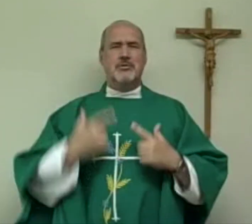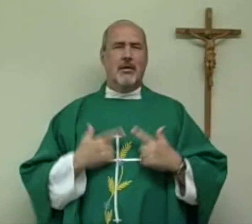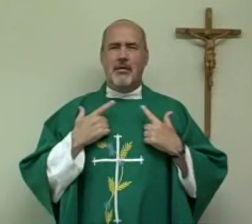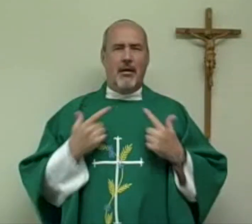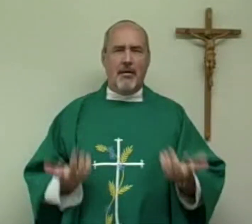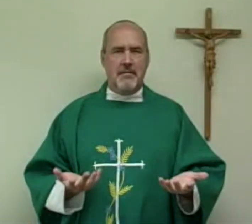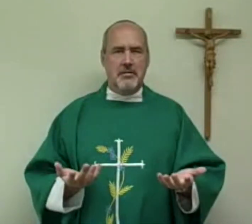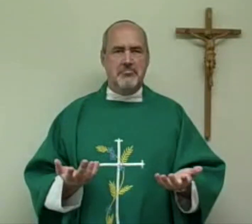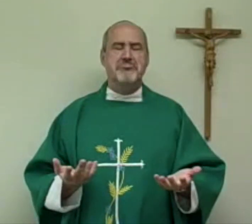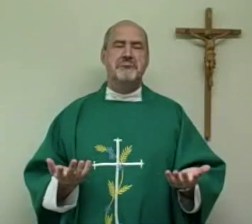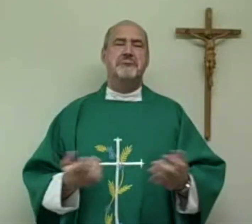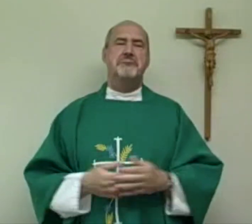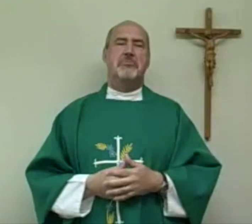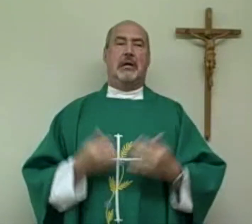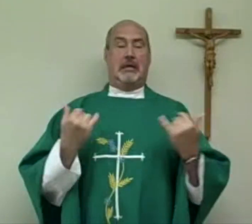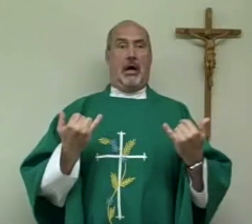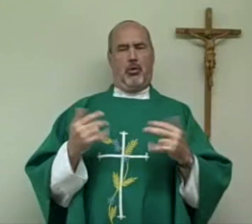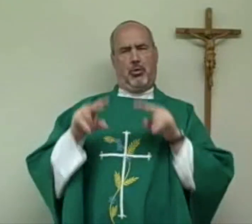readings relate to our everyday lives?